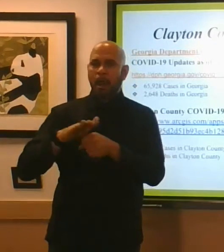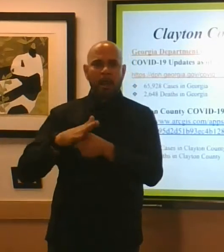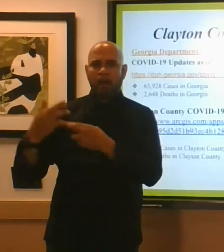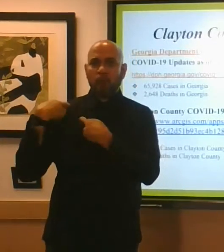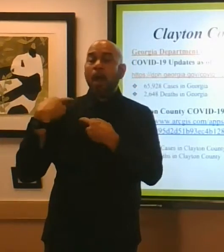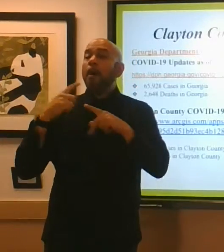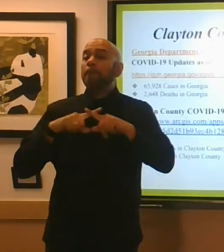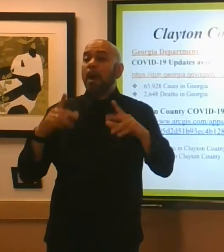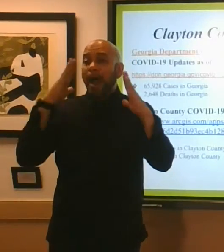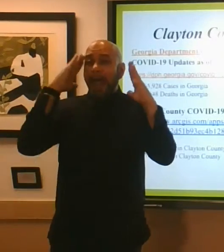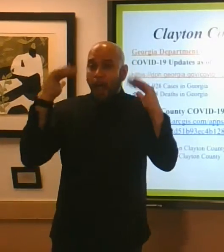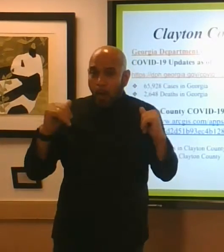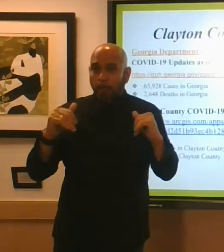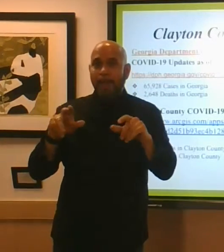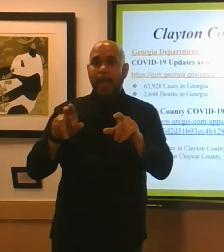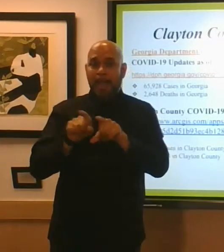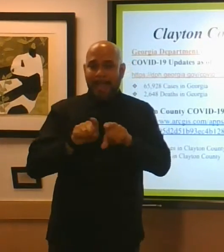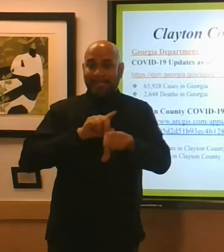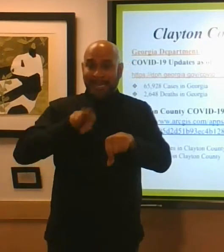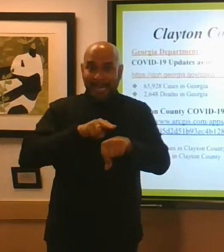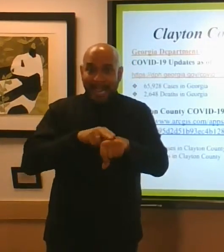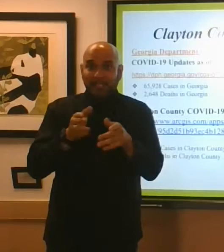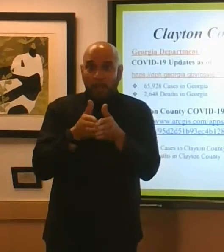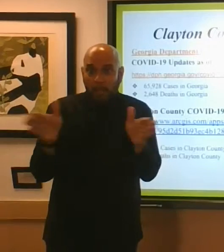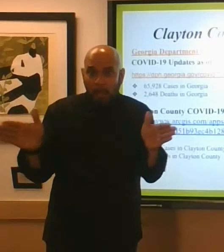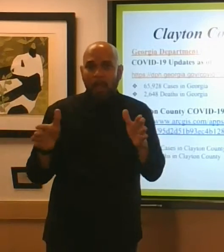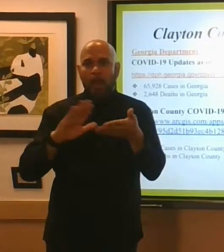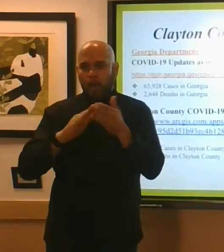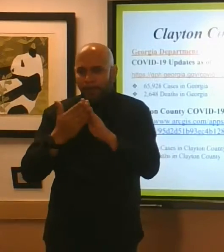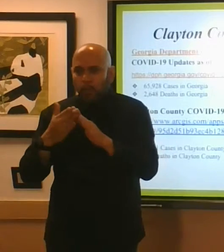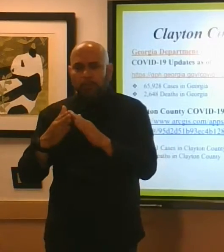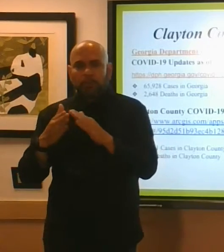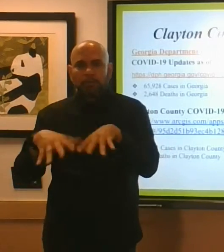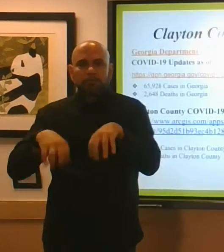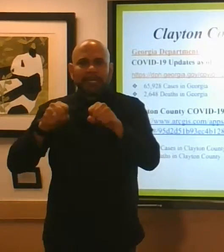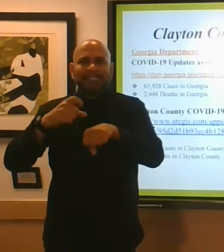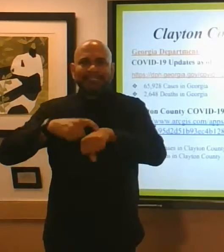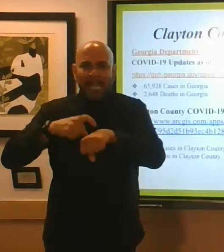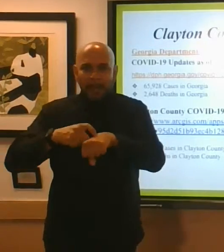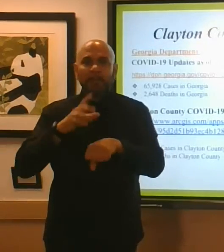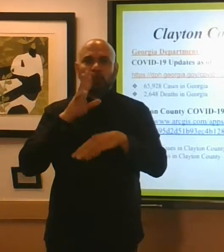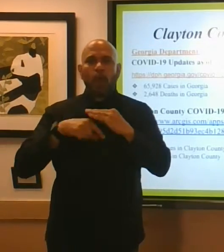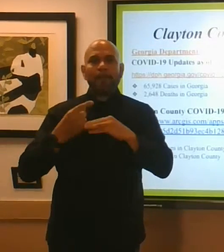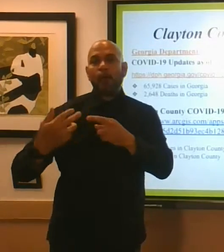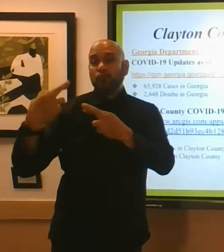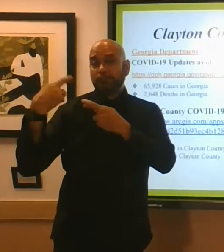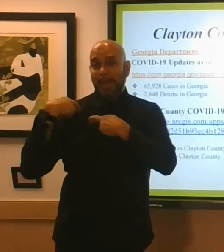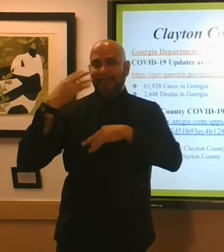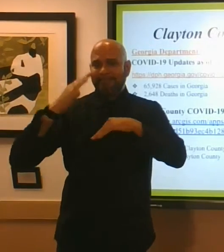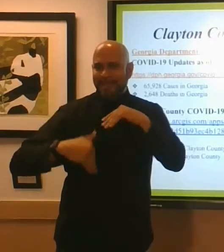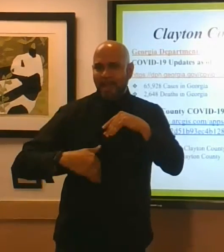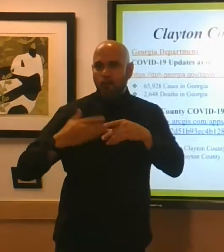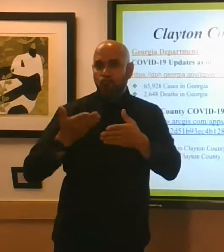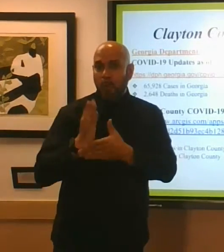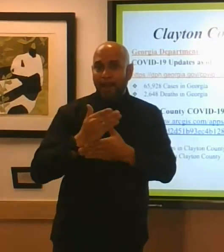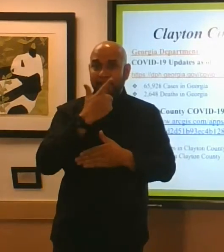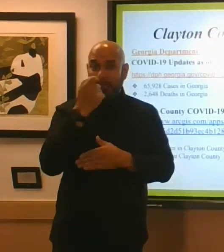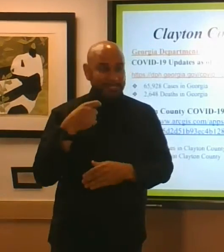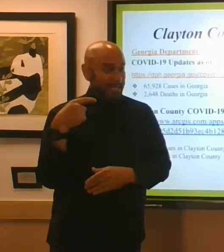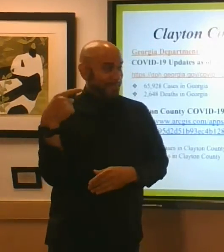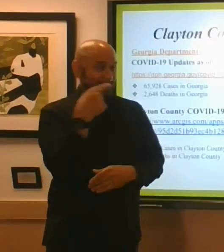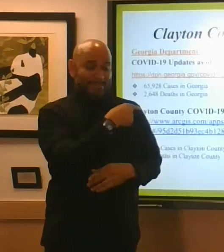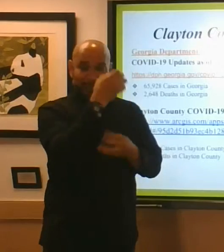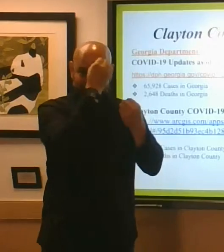hope that we as a nation we as a community will spend more time talking about responsibilities than we do rights because this data